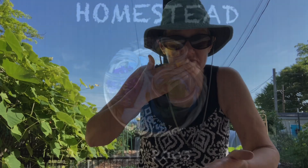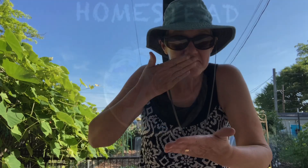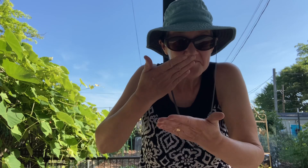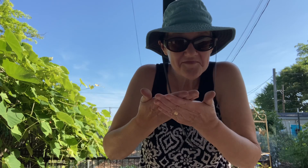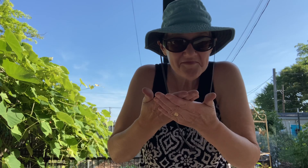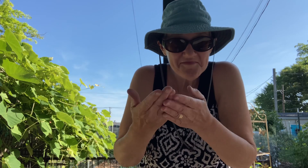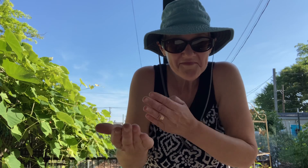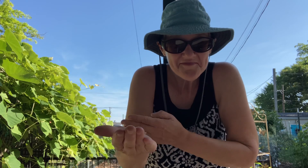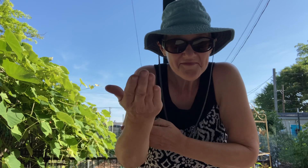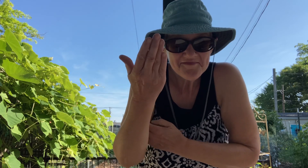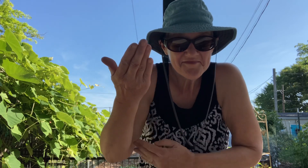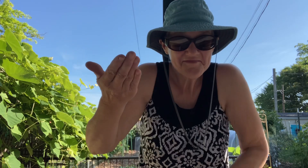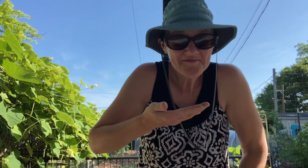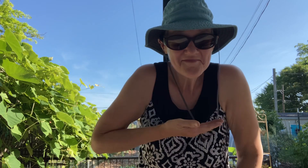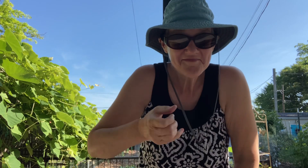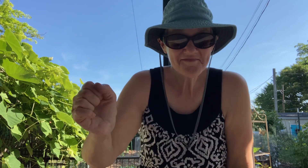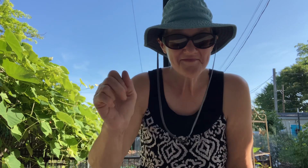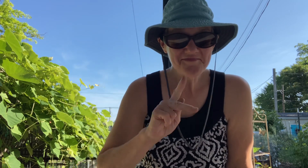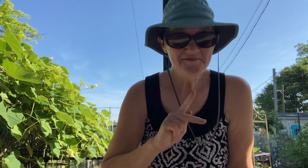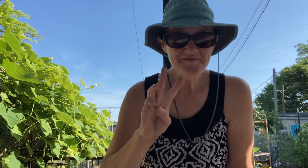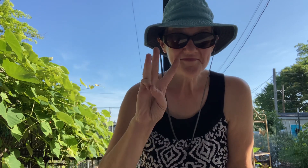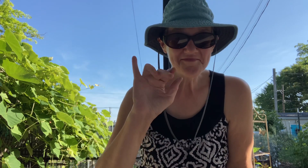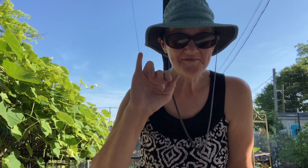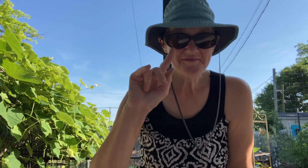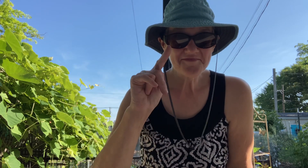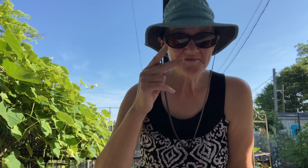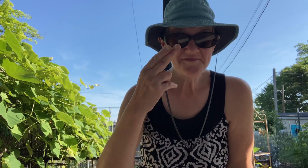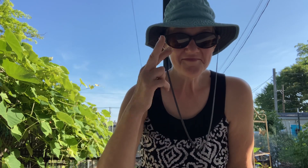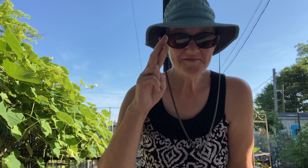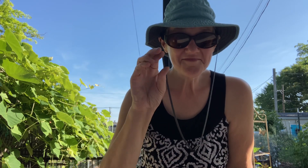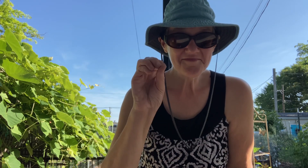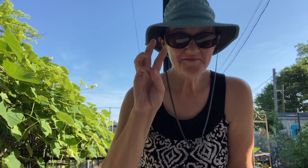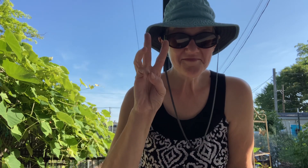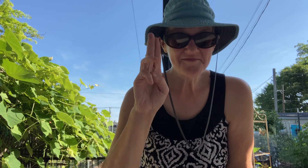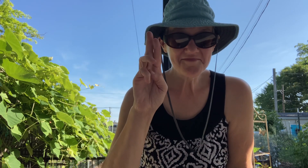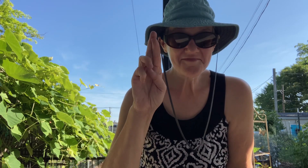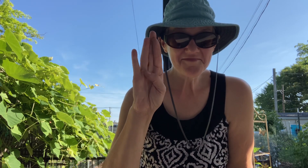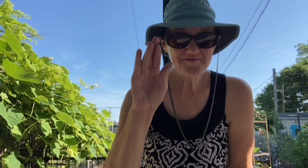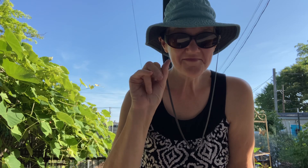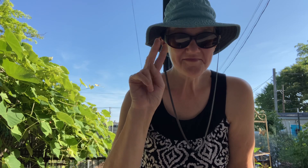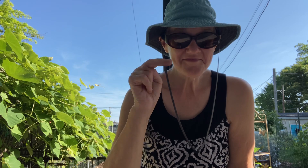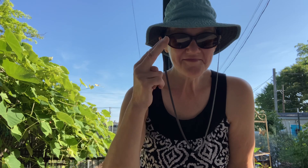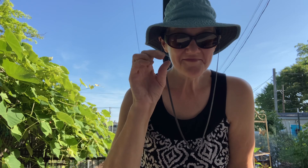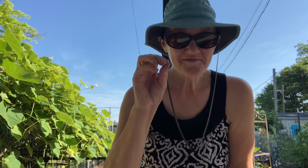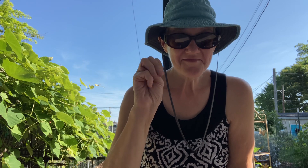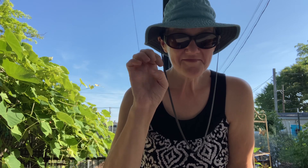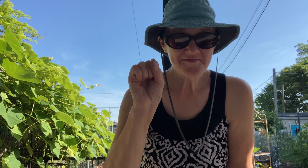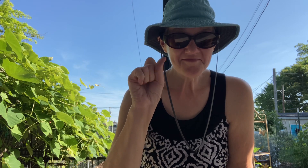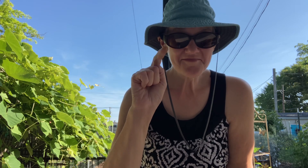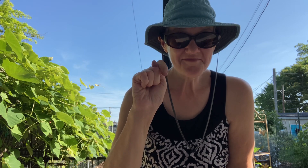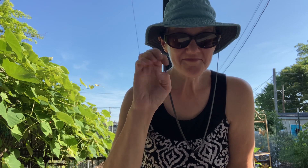good morning and welcome back to withrow urban homestead